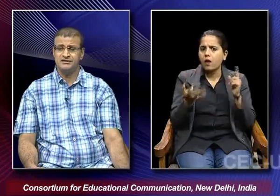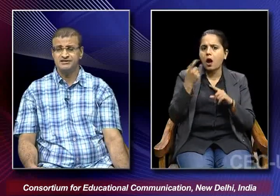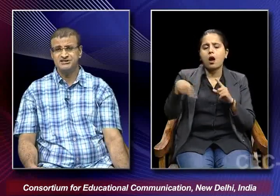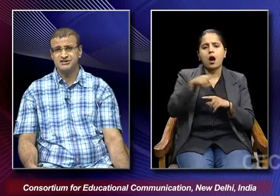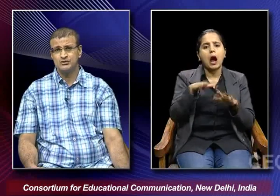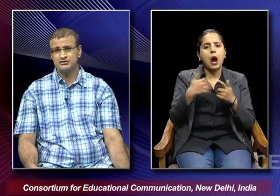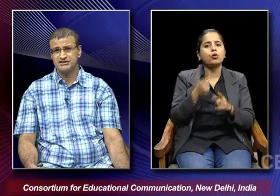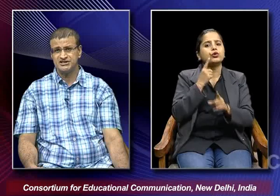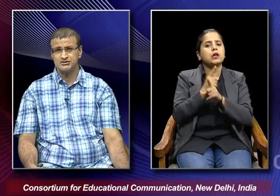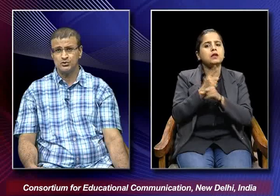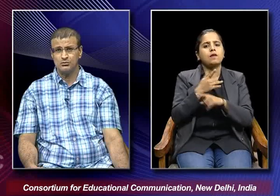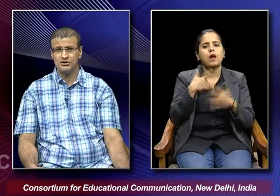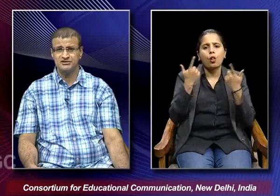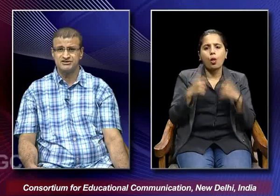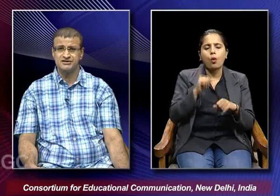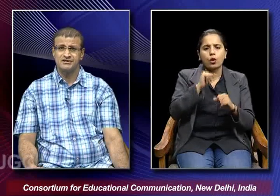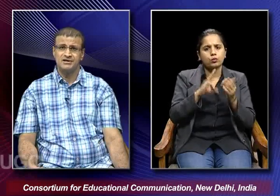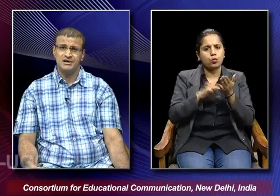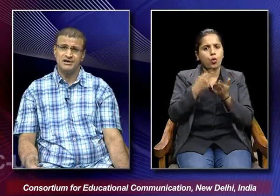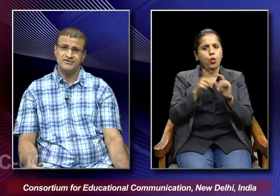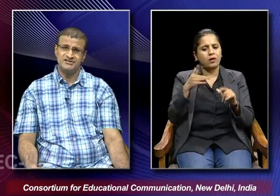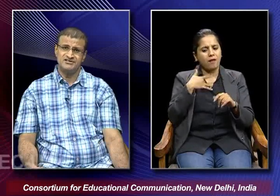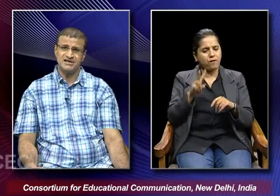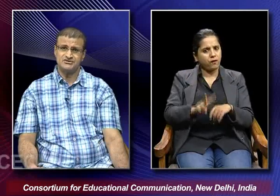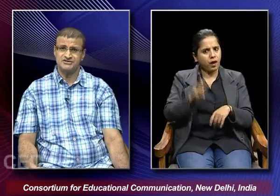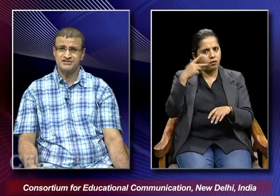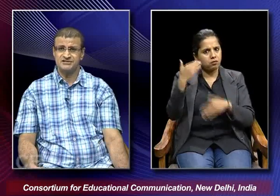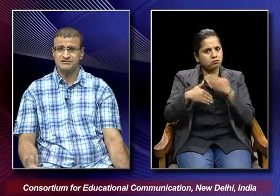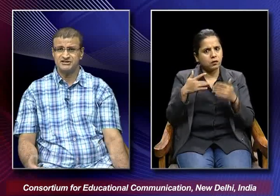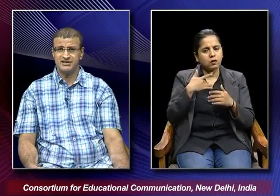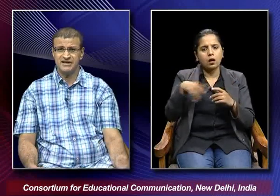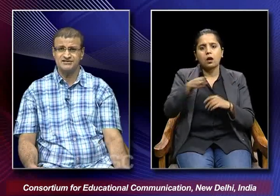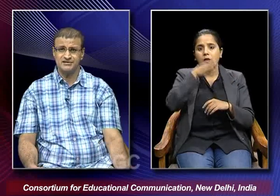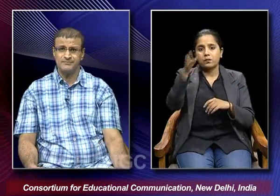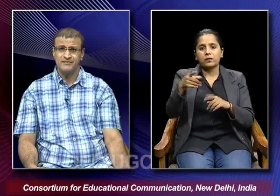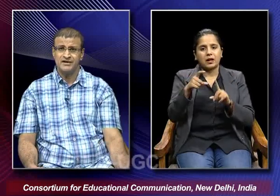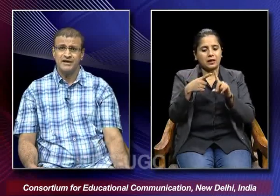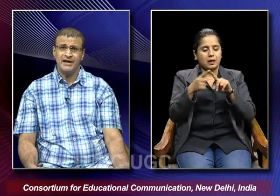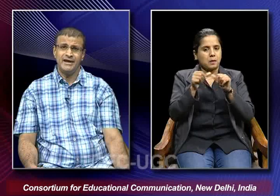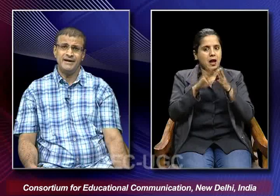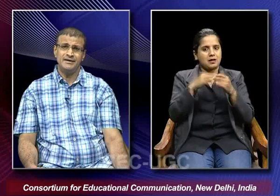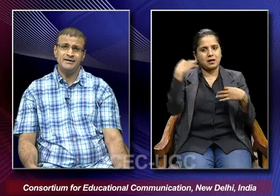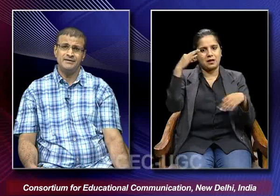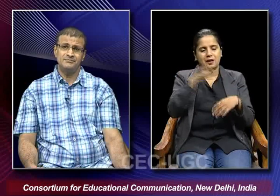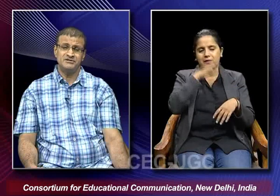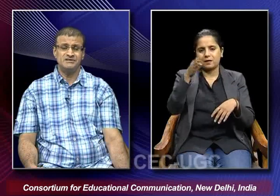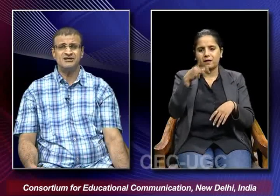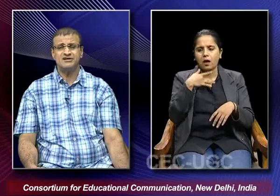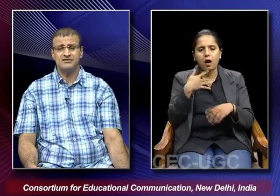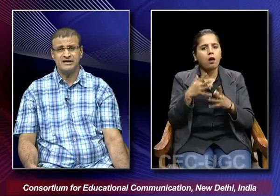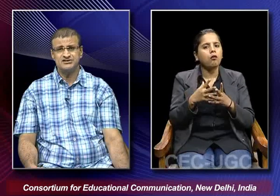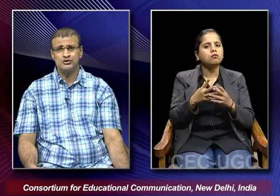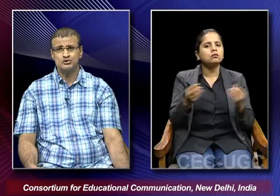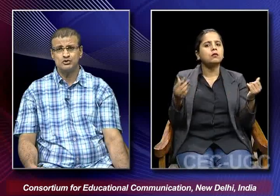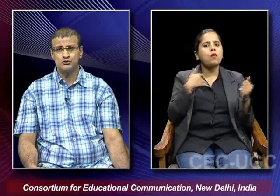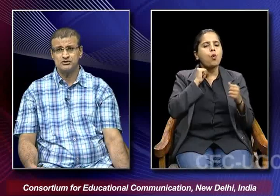the teacher loses his own morals when he starts visiting the tamasha dancer and the tamasha